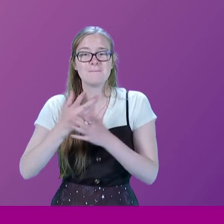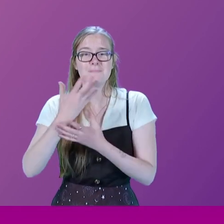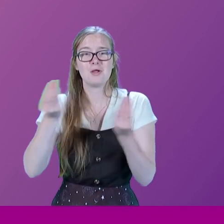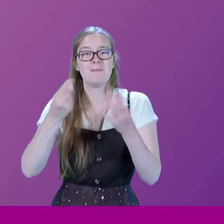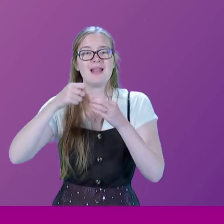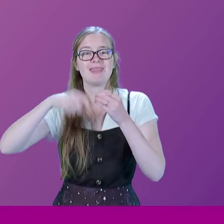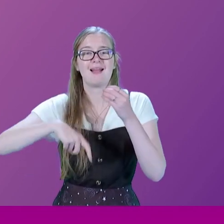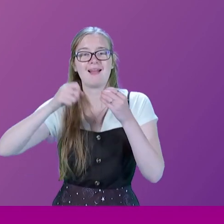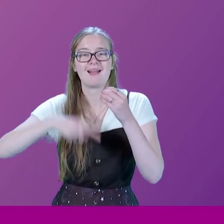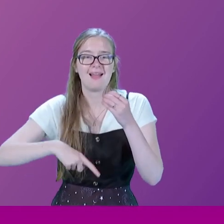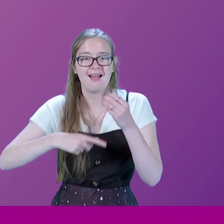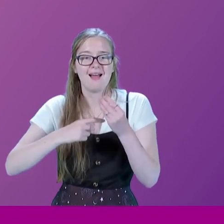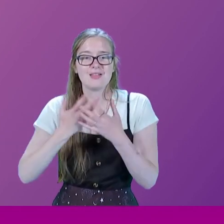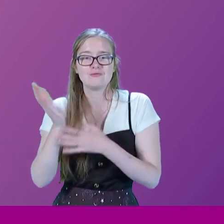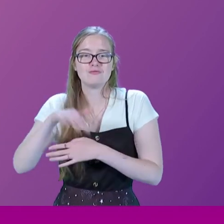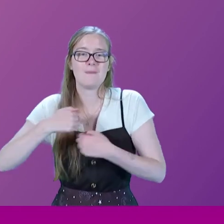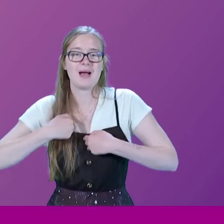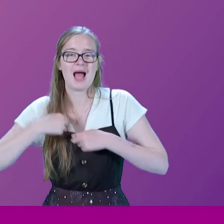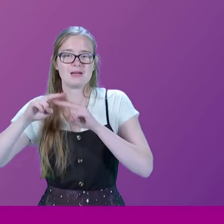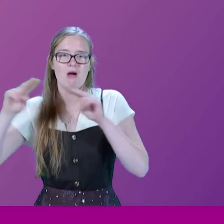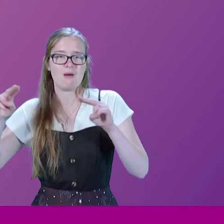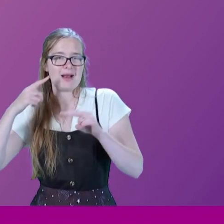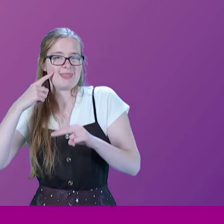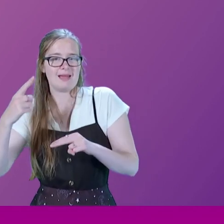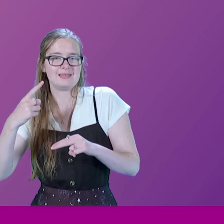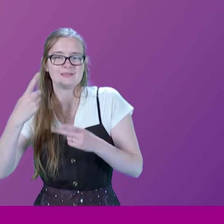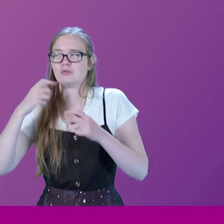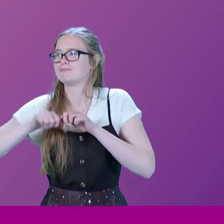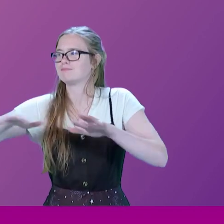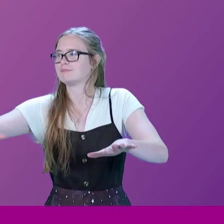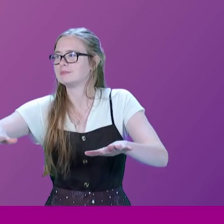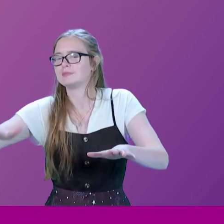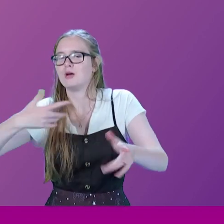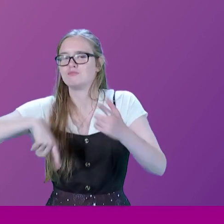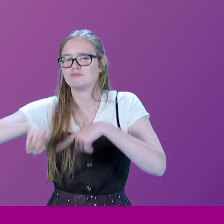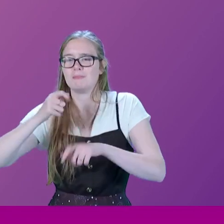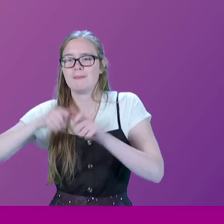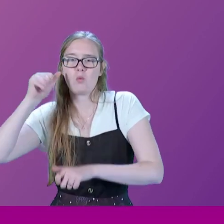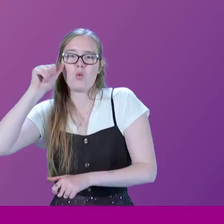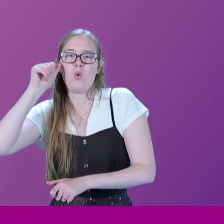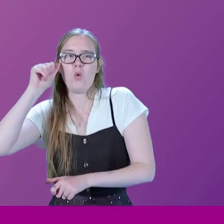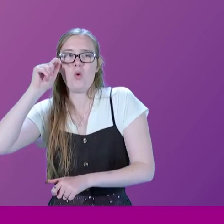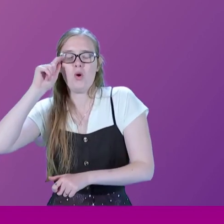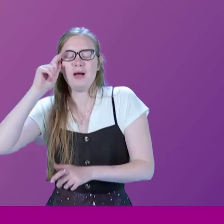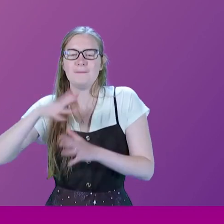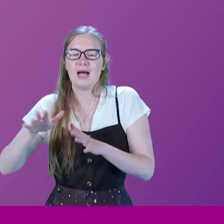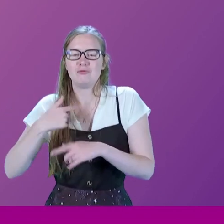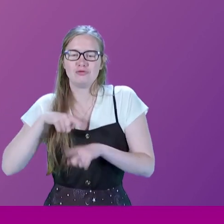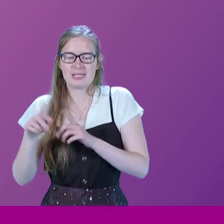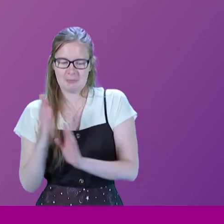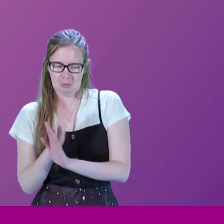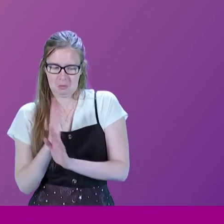which must have come from my department. So, yes, I tried to do my own research in a discreet way, but I wasn't helped